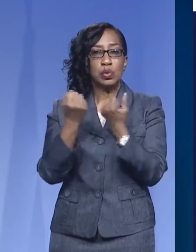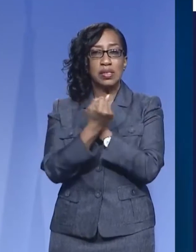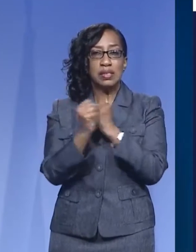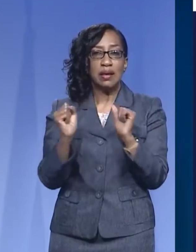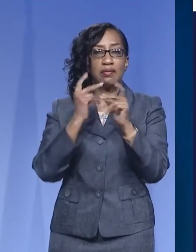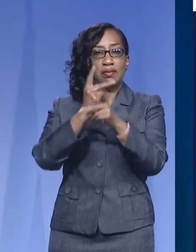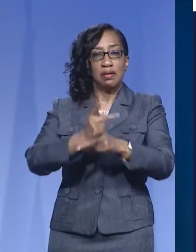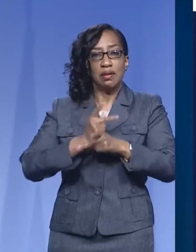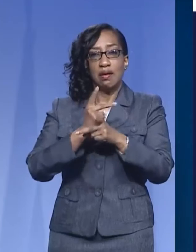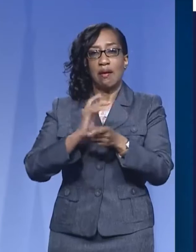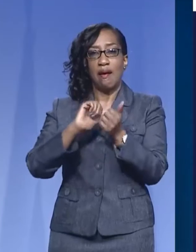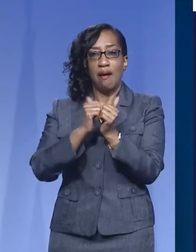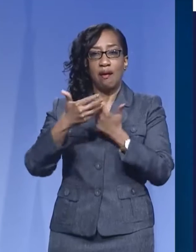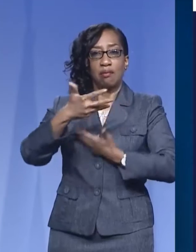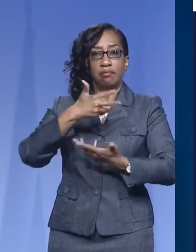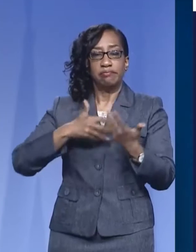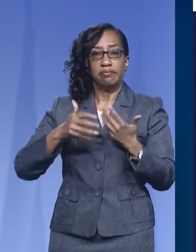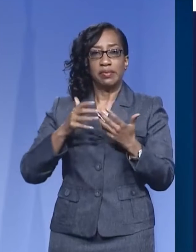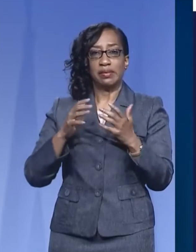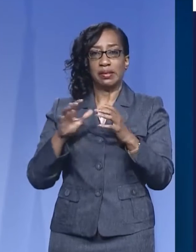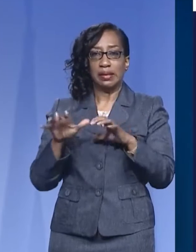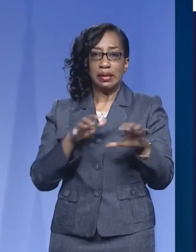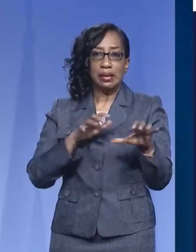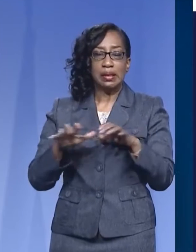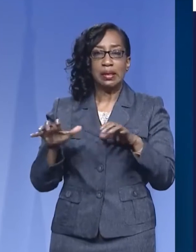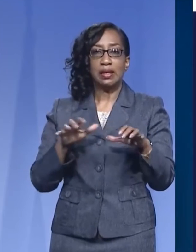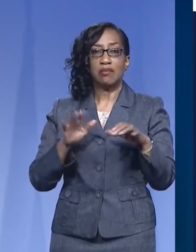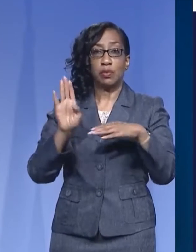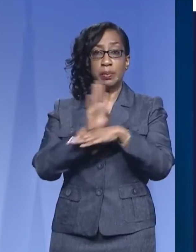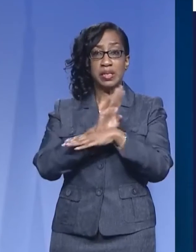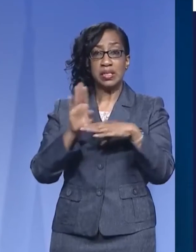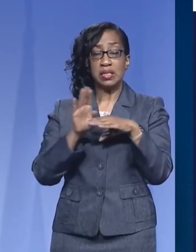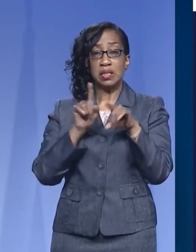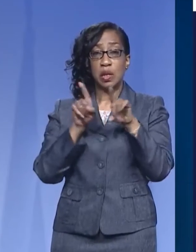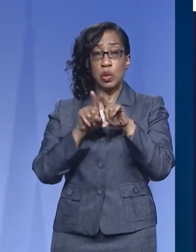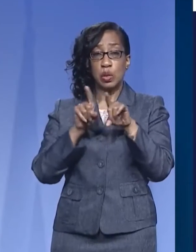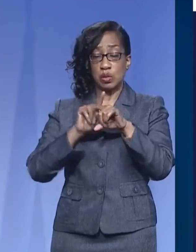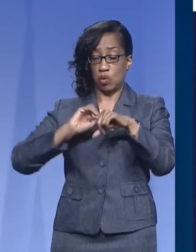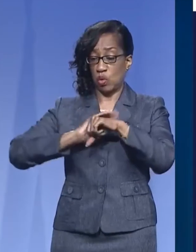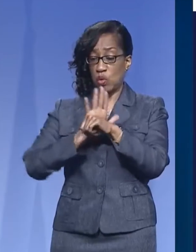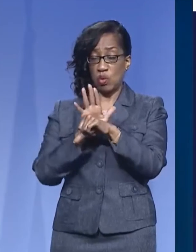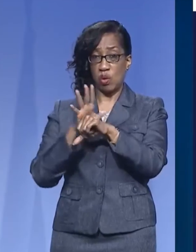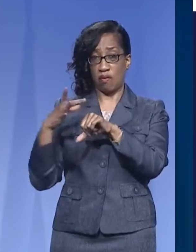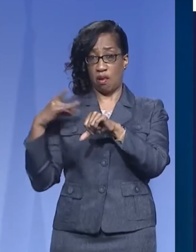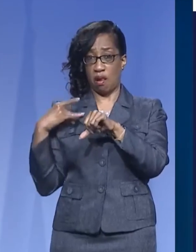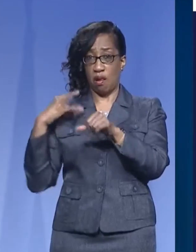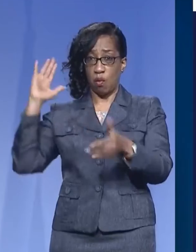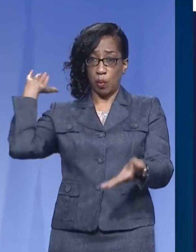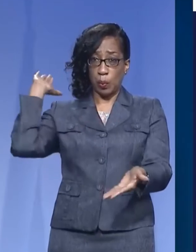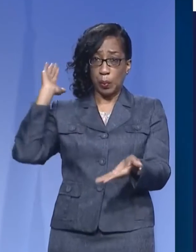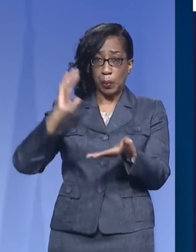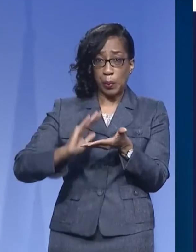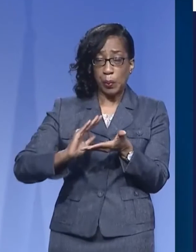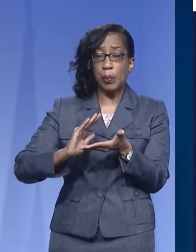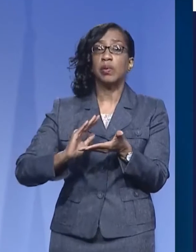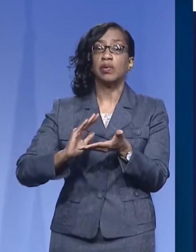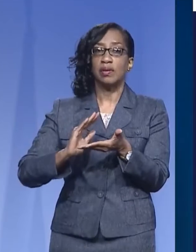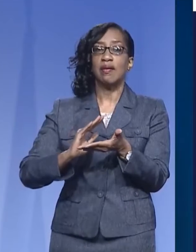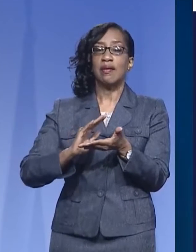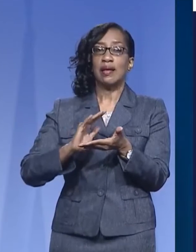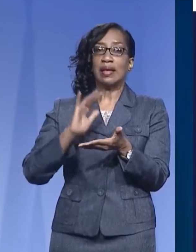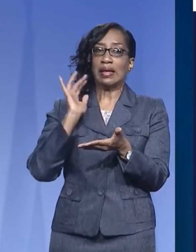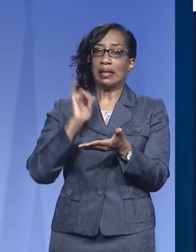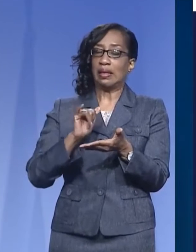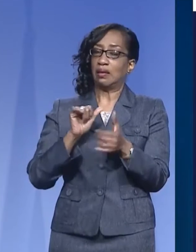people and businesses that will slow and end the transmission of COVID-19 which continues to be a direct and